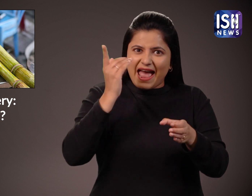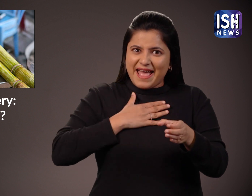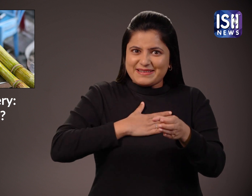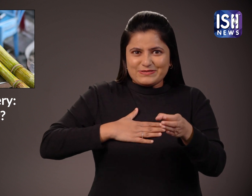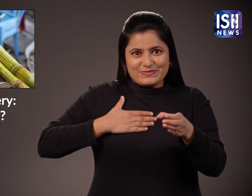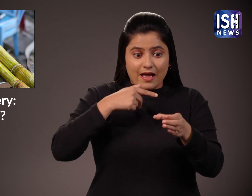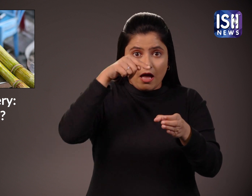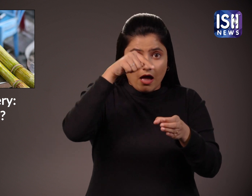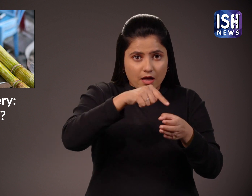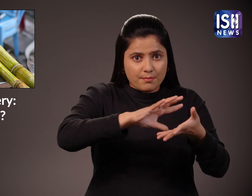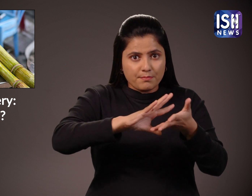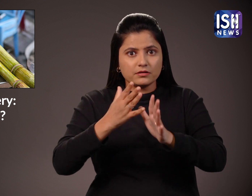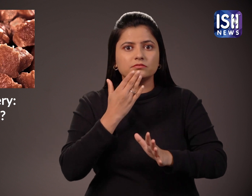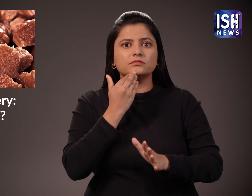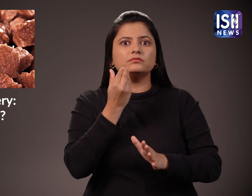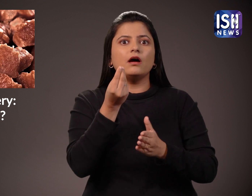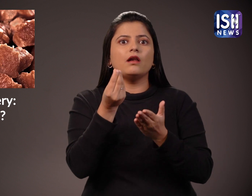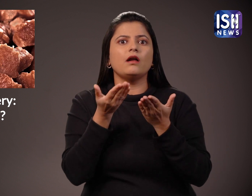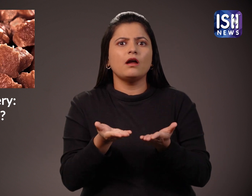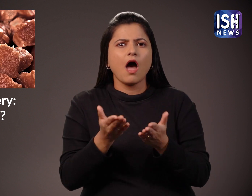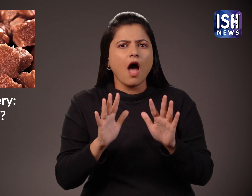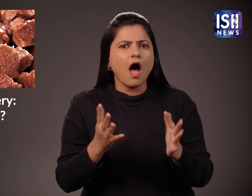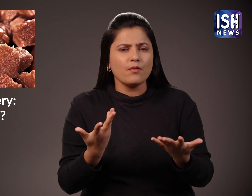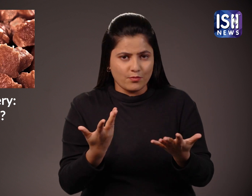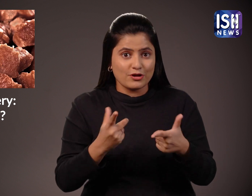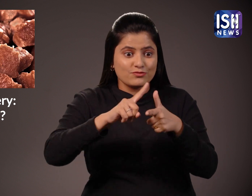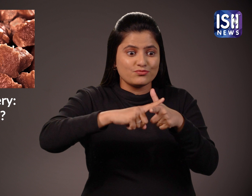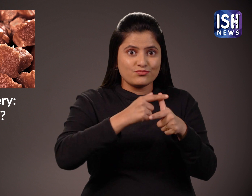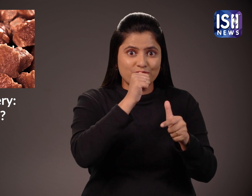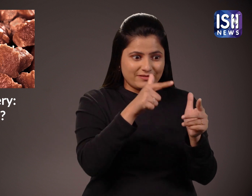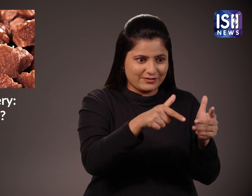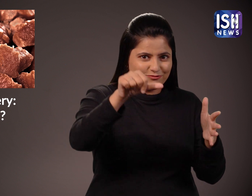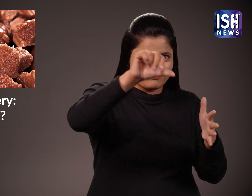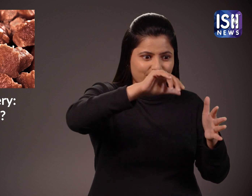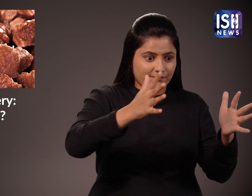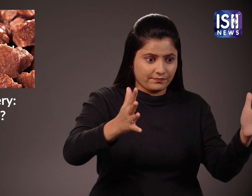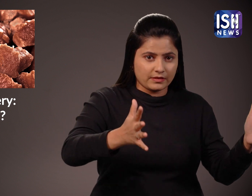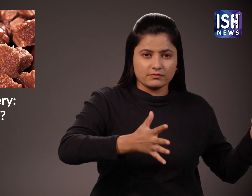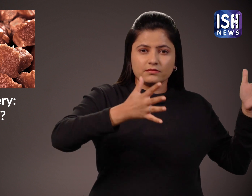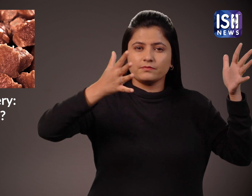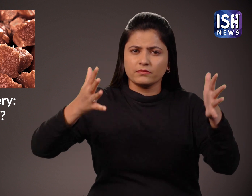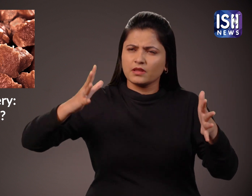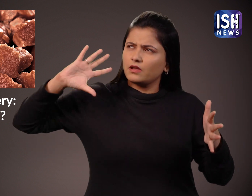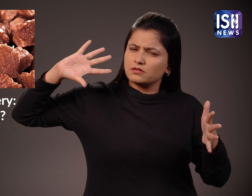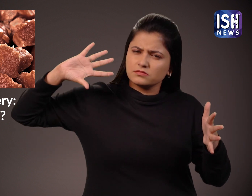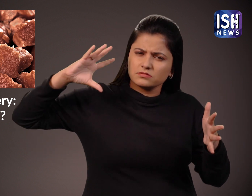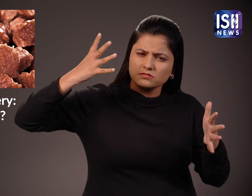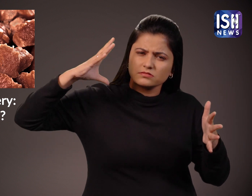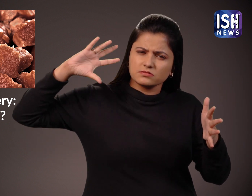The juice is used to make the sugar. The juice is dried under sunlight and once all the water content evaporates, you get the